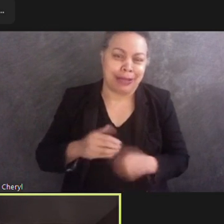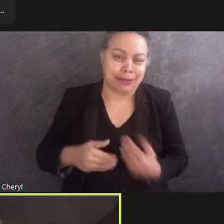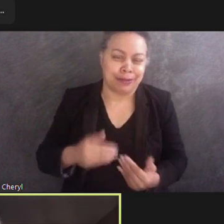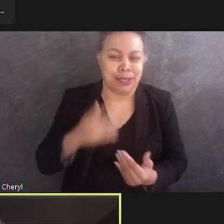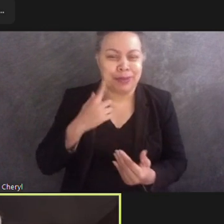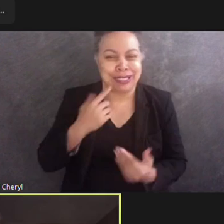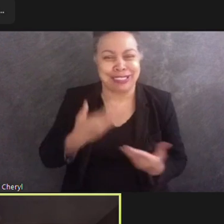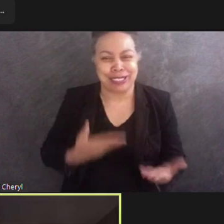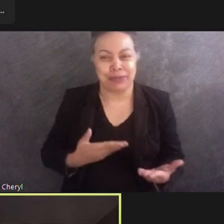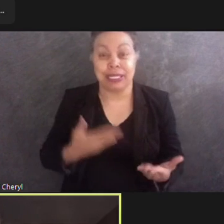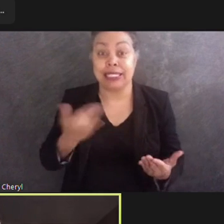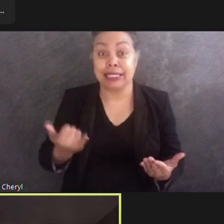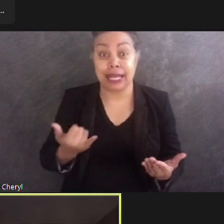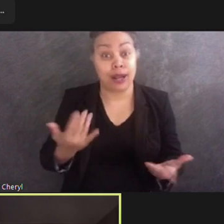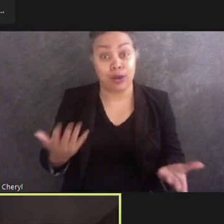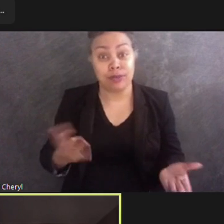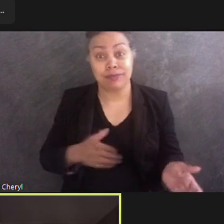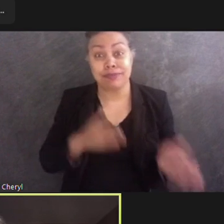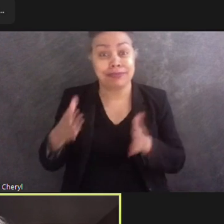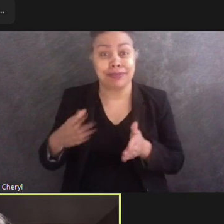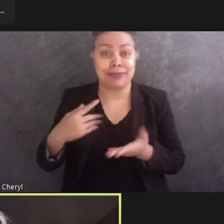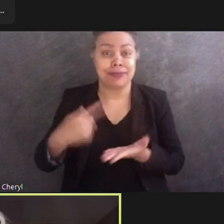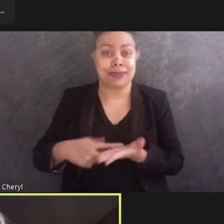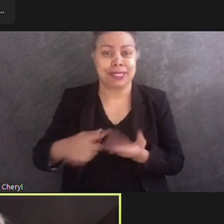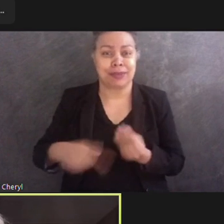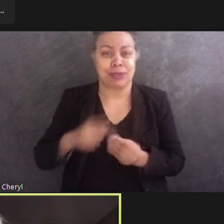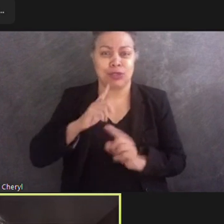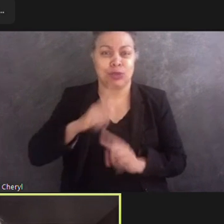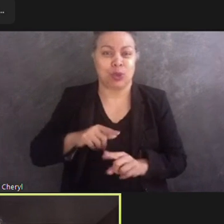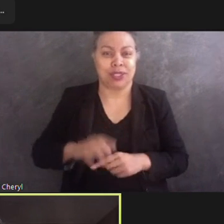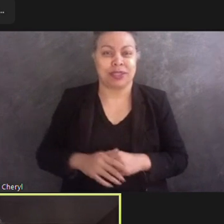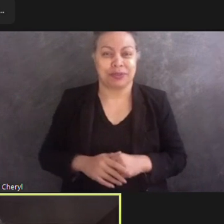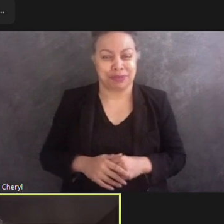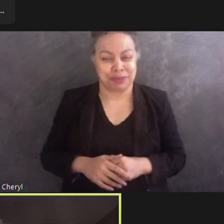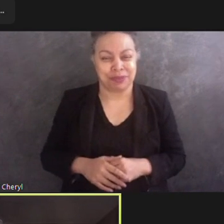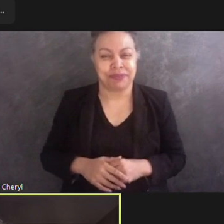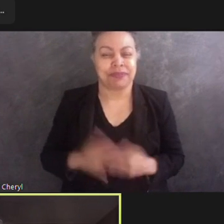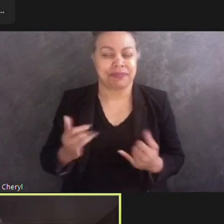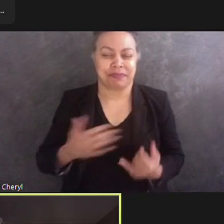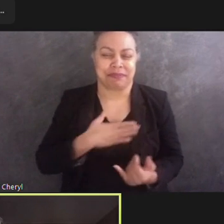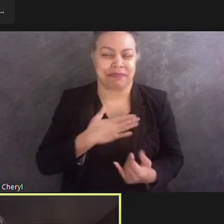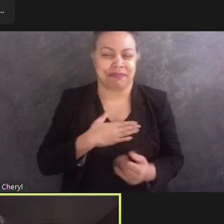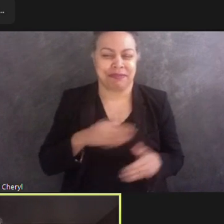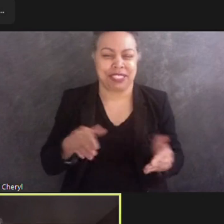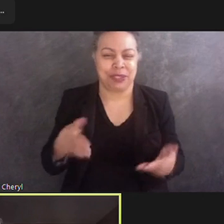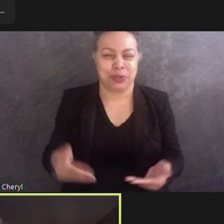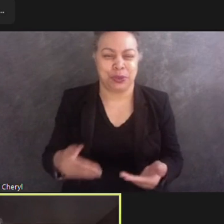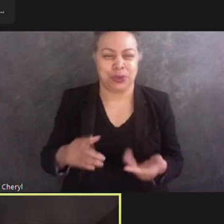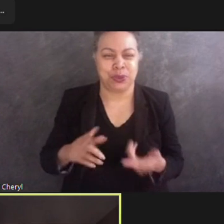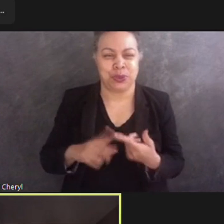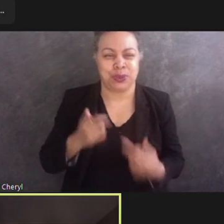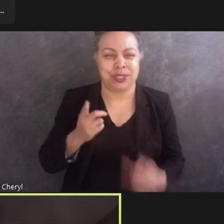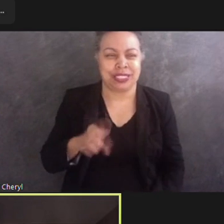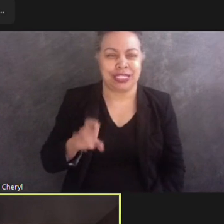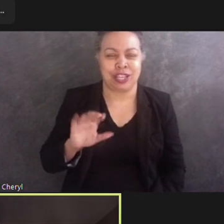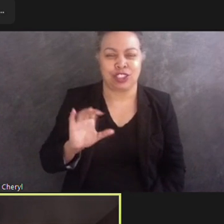to the report. Um, I also have the great pleasure and honor to introduce you to Dr. Cheryl Fogel Hatch.